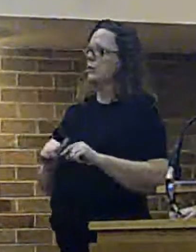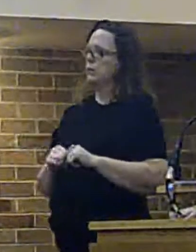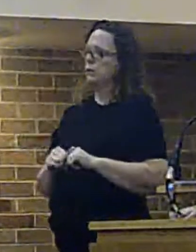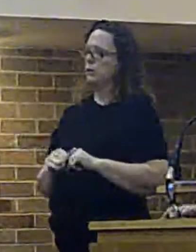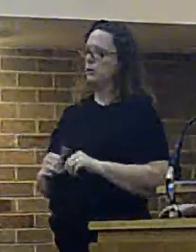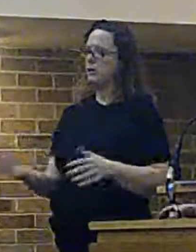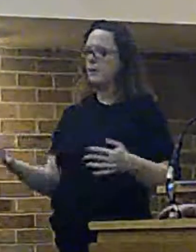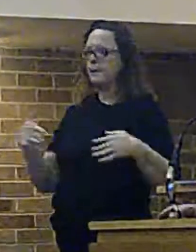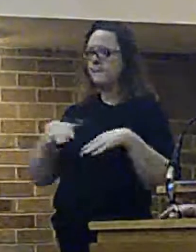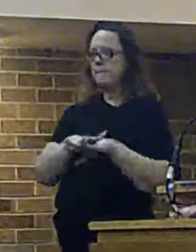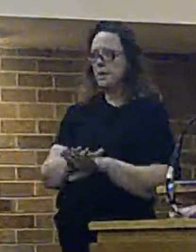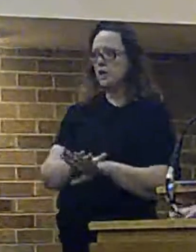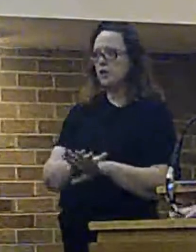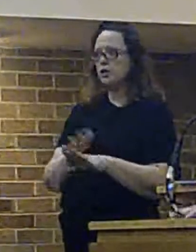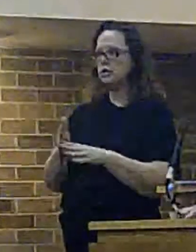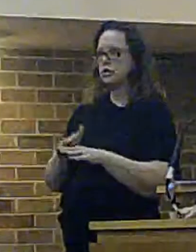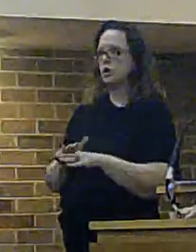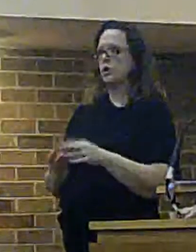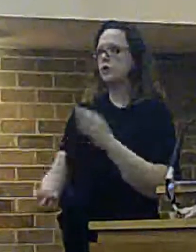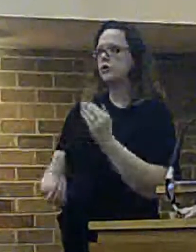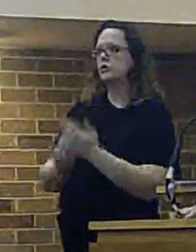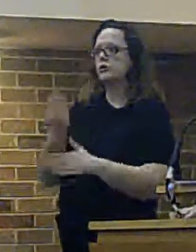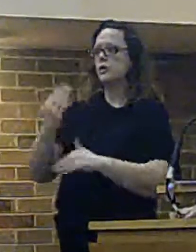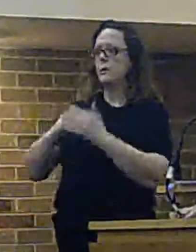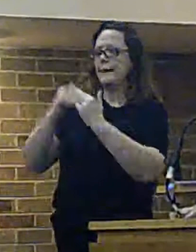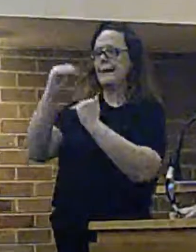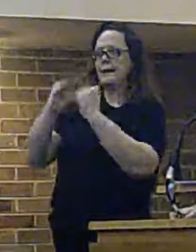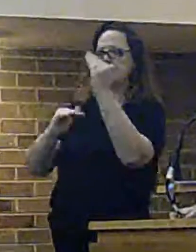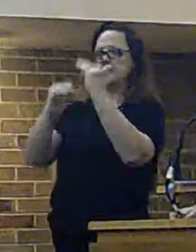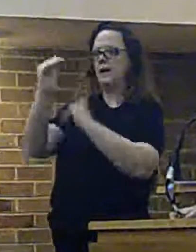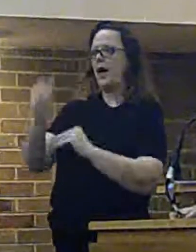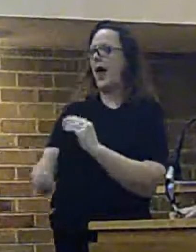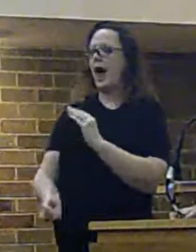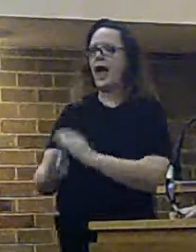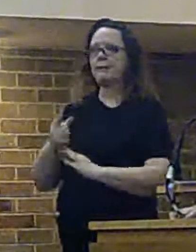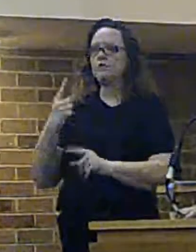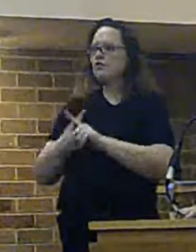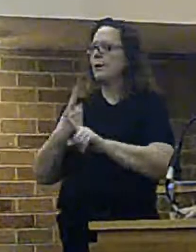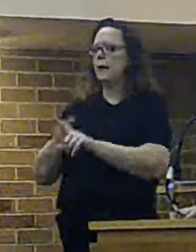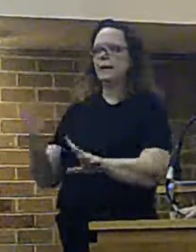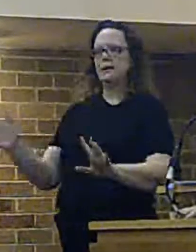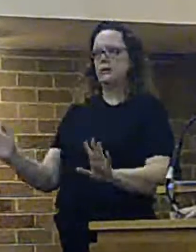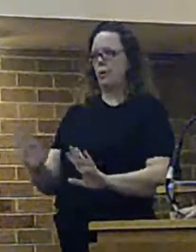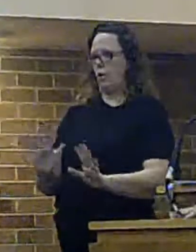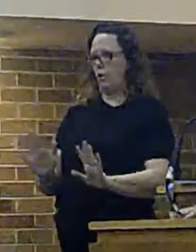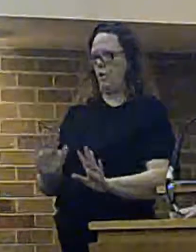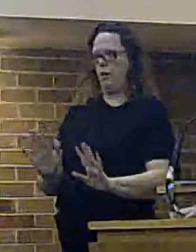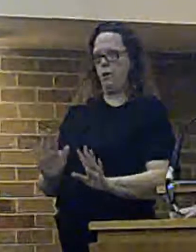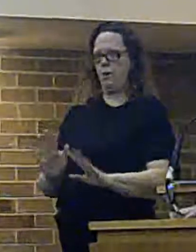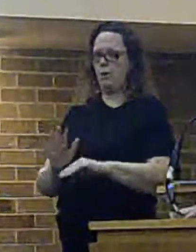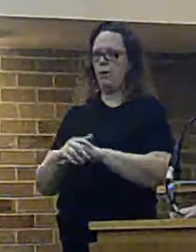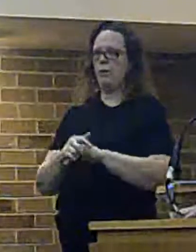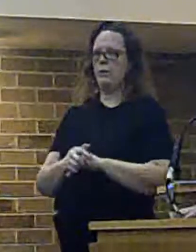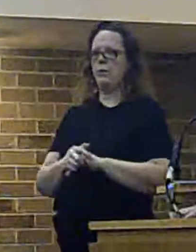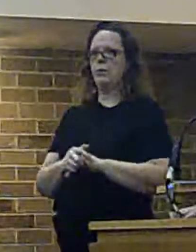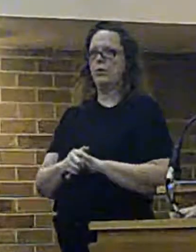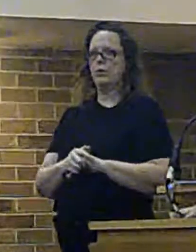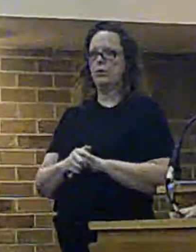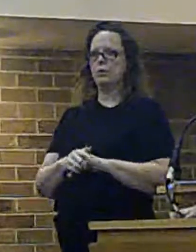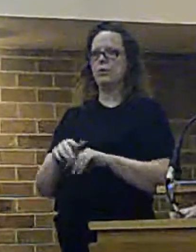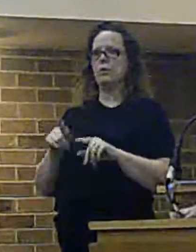a merger or indeed a station new build is not something that happens overnight. We are not likely to see